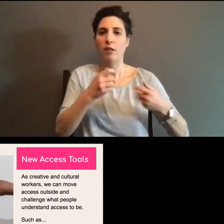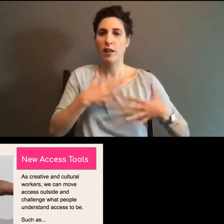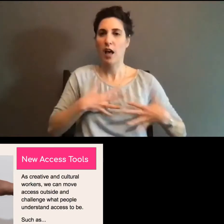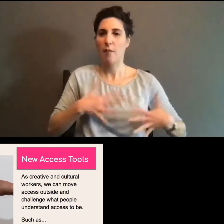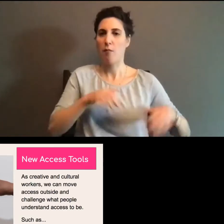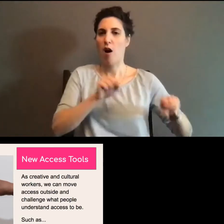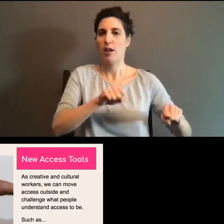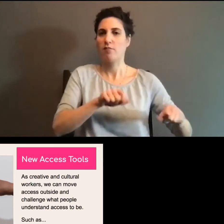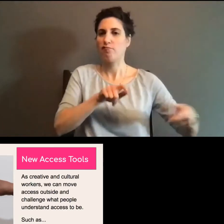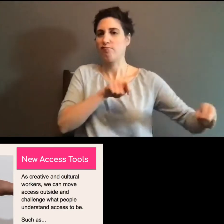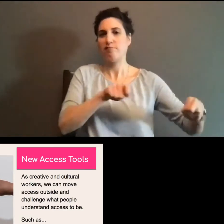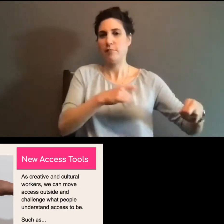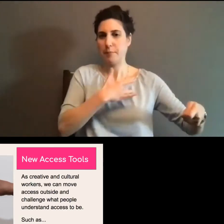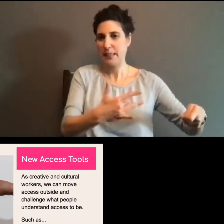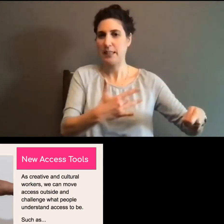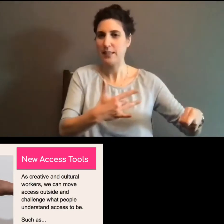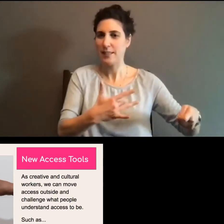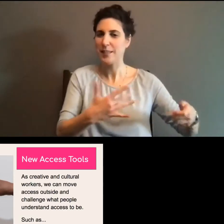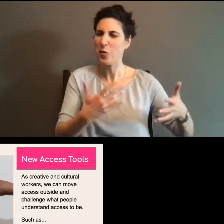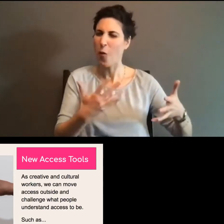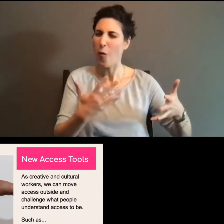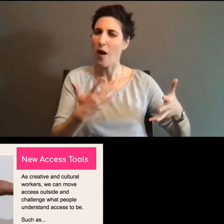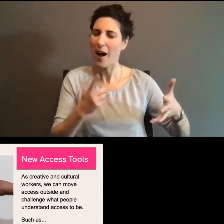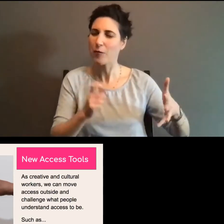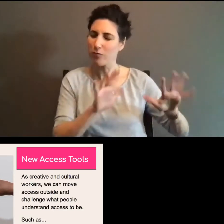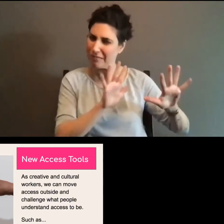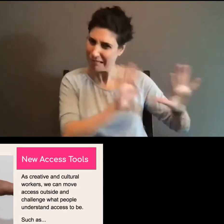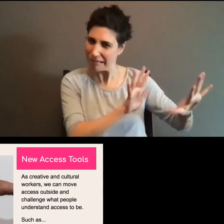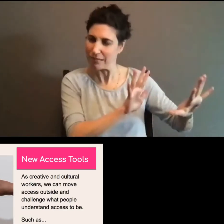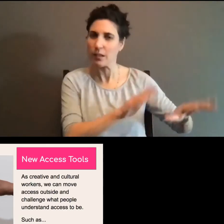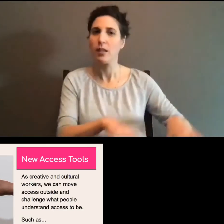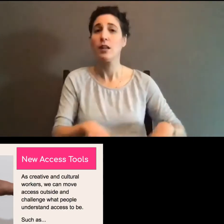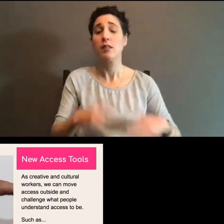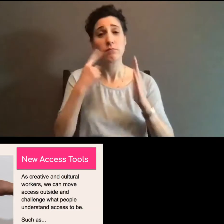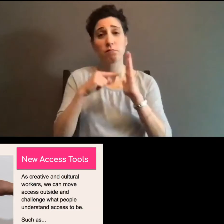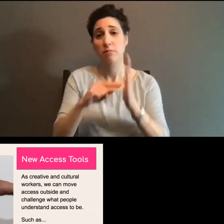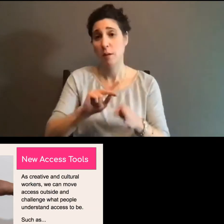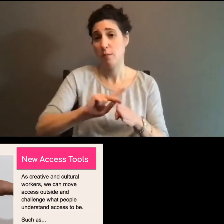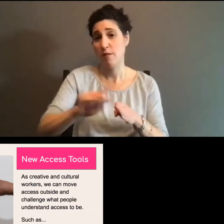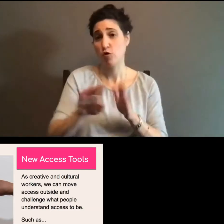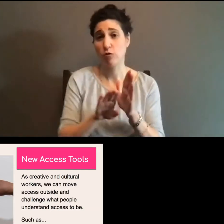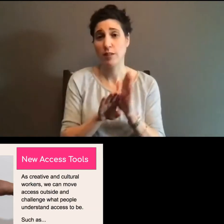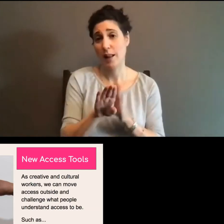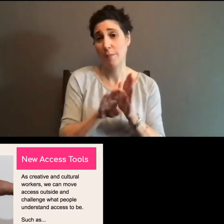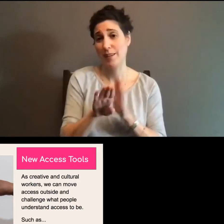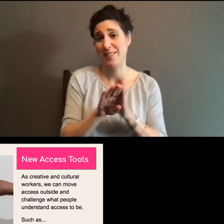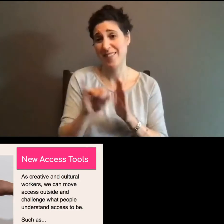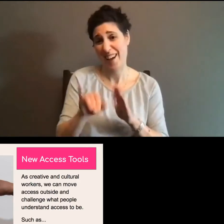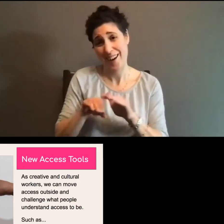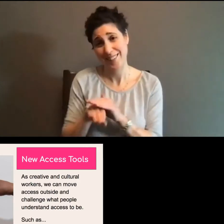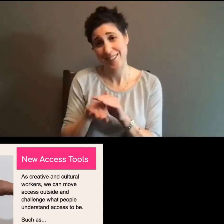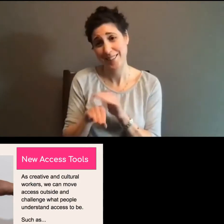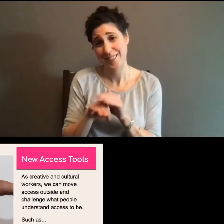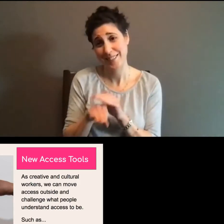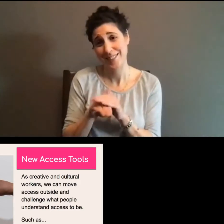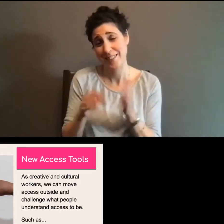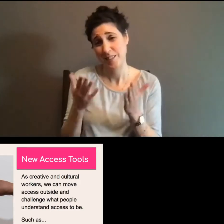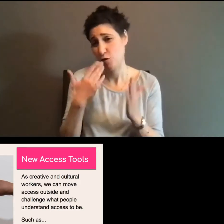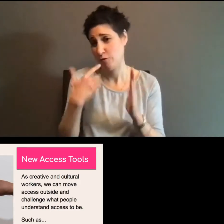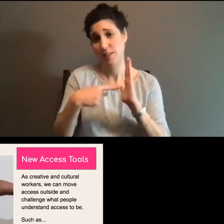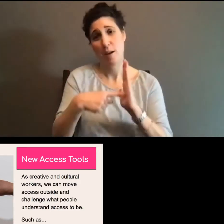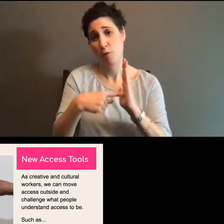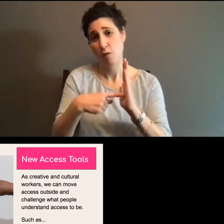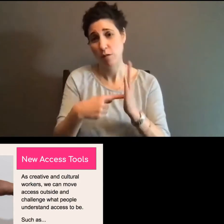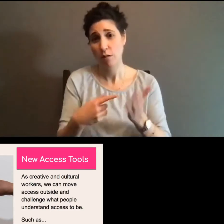have a few examples of things such as, you know, professional development. That's absolutely a point of access. Um, you know, if you're